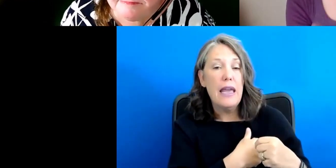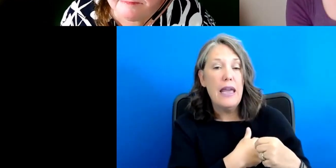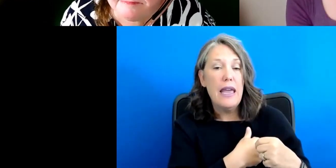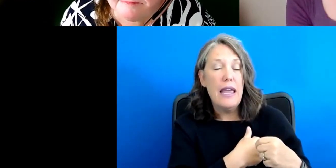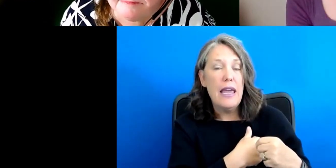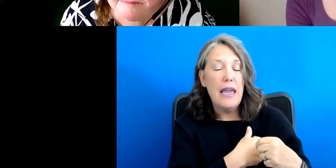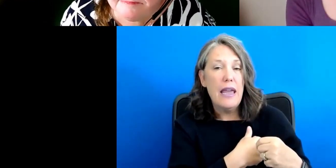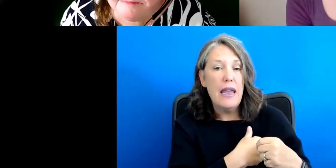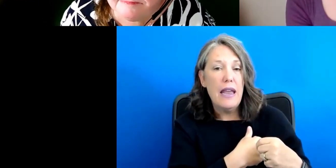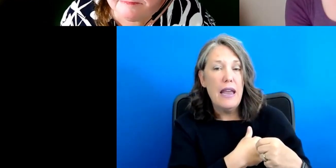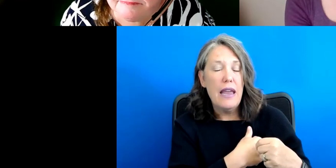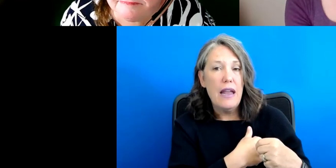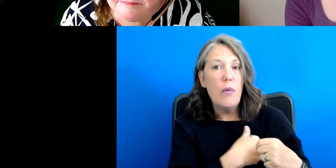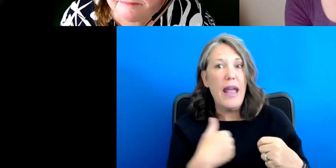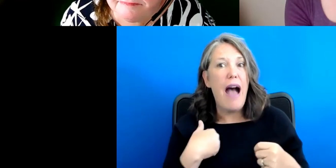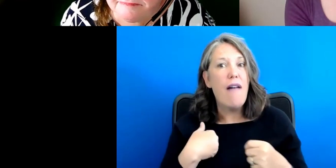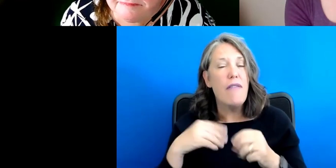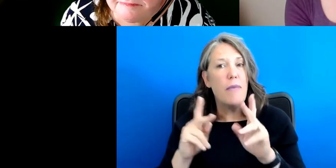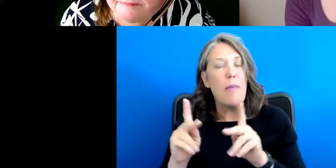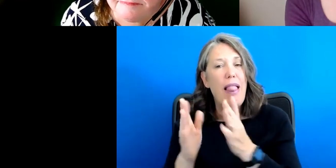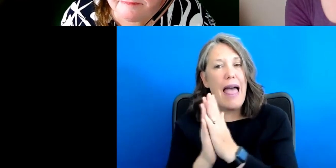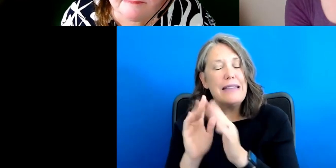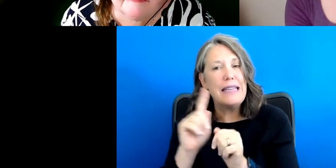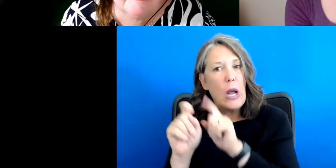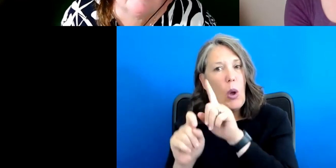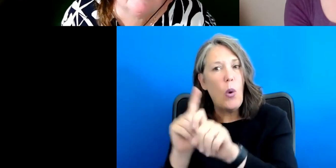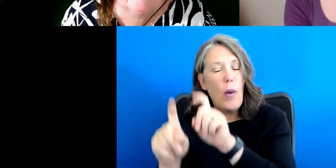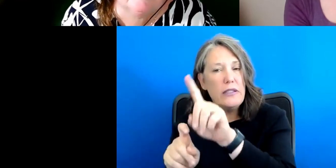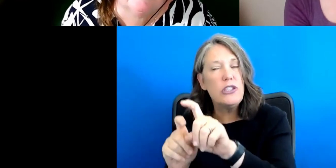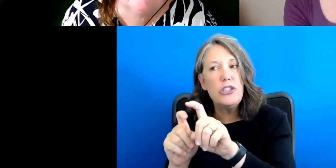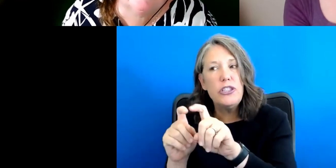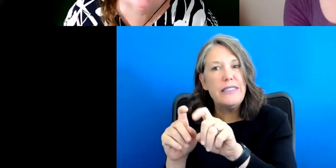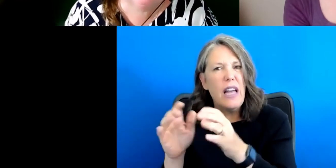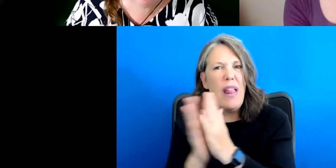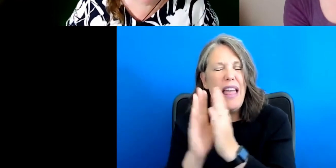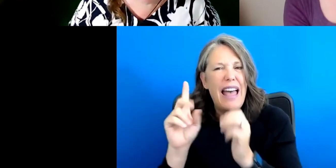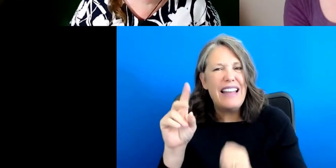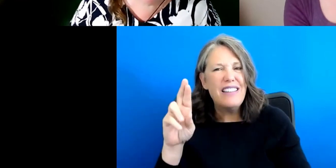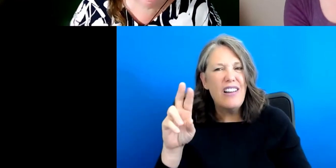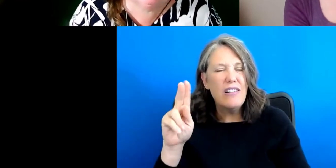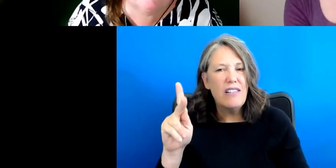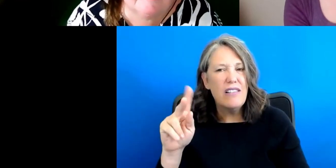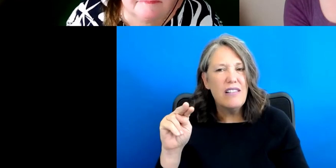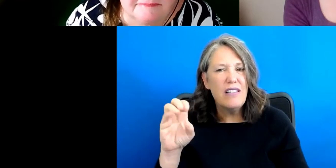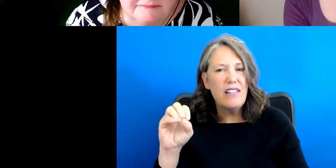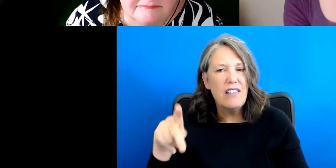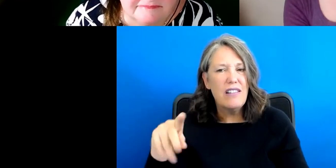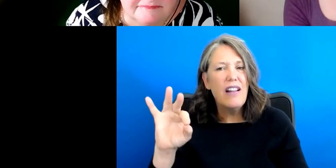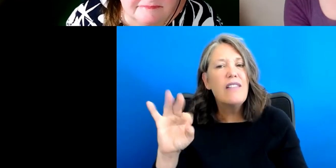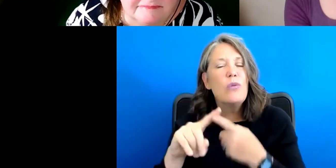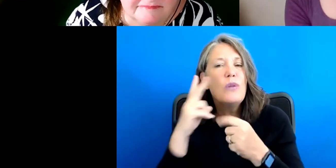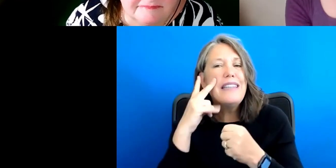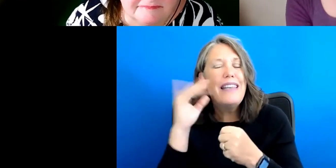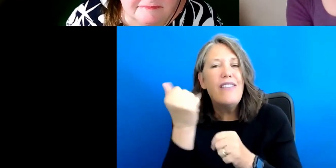ask, um, Dr. Na for someone to see if there's any way that anybody in the audience would like to ask questions, uh, is able to do that.